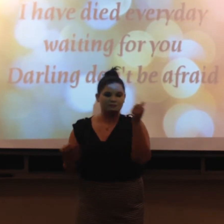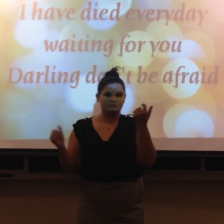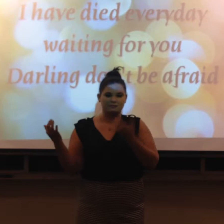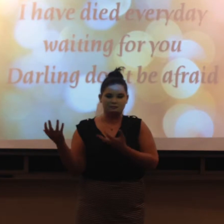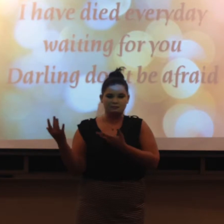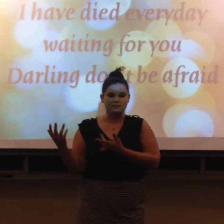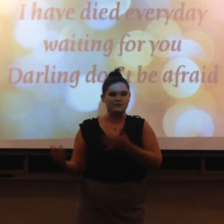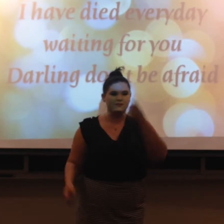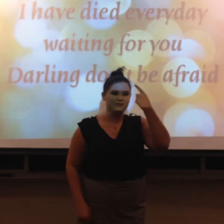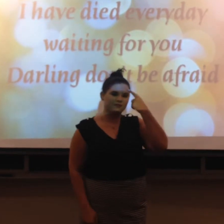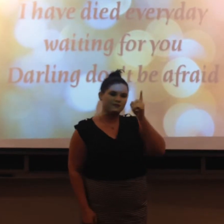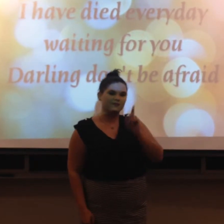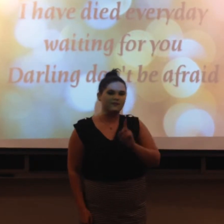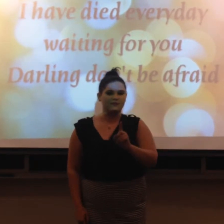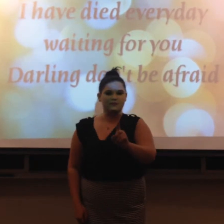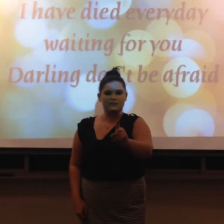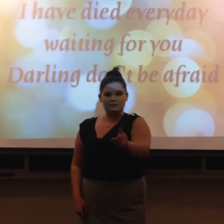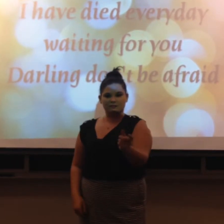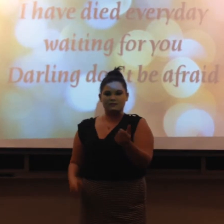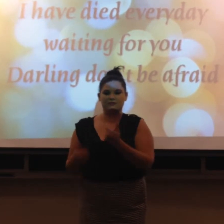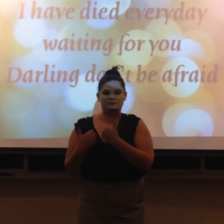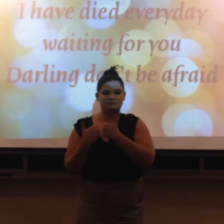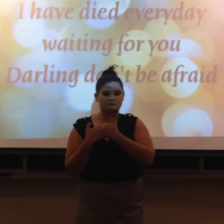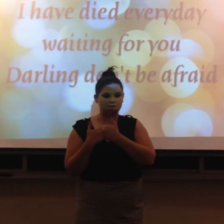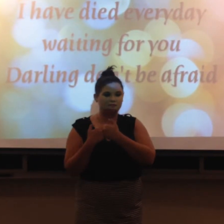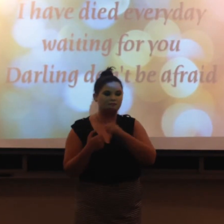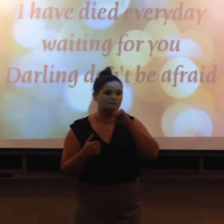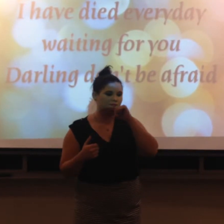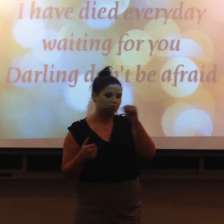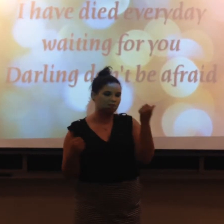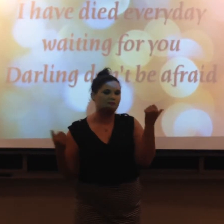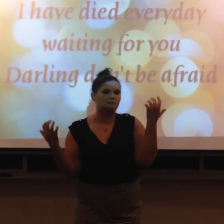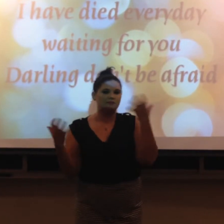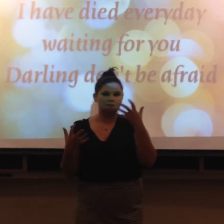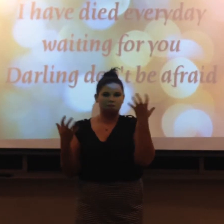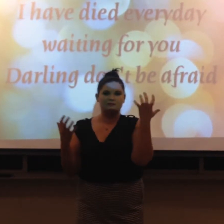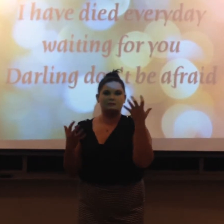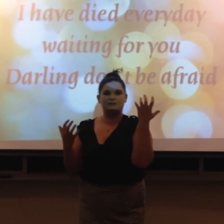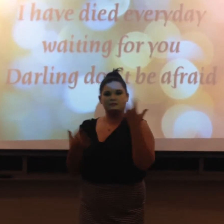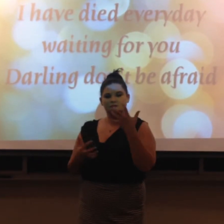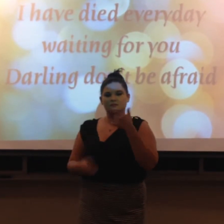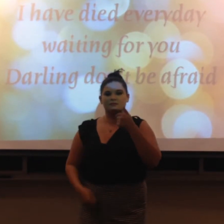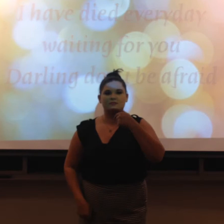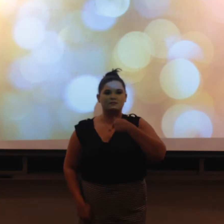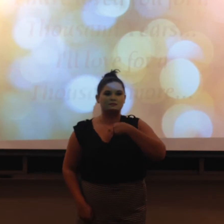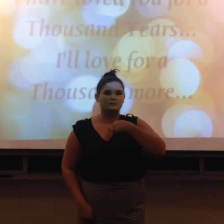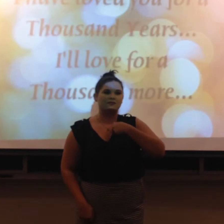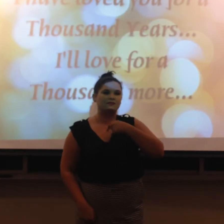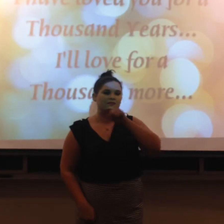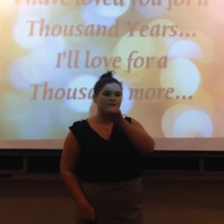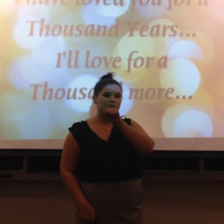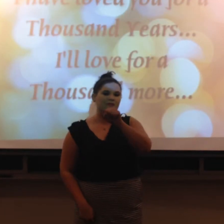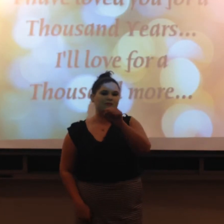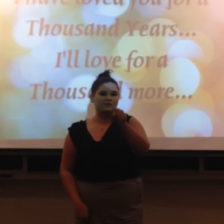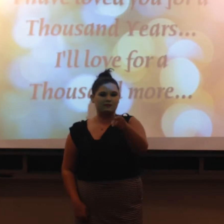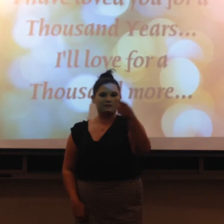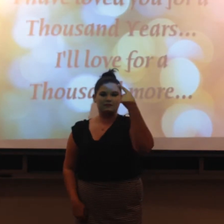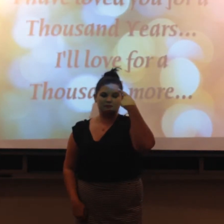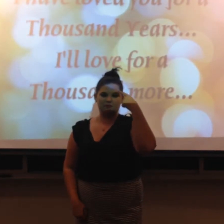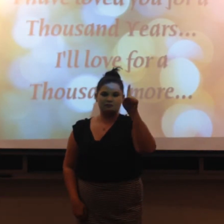day waiting for you Darling, don't be afraid I've loved you